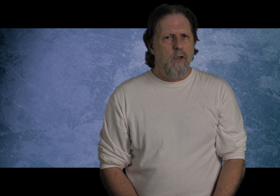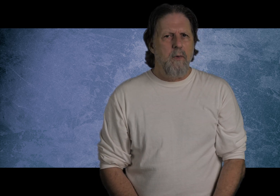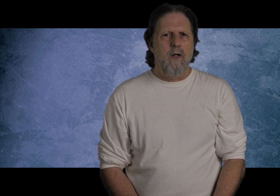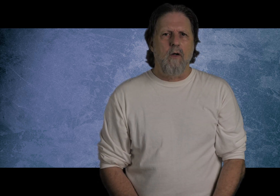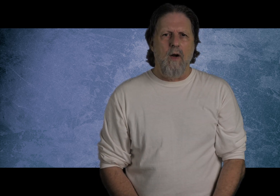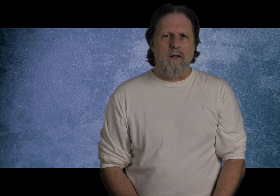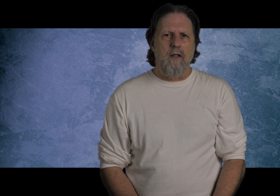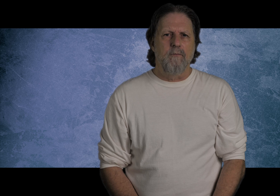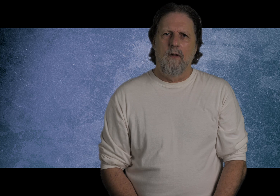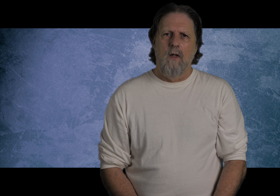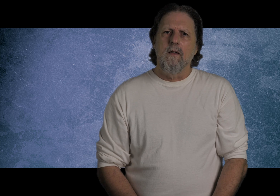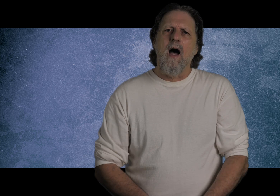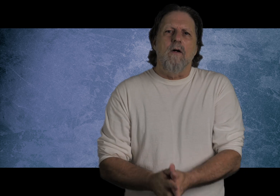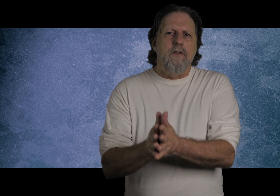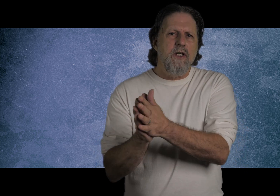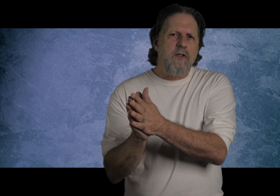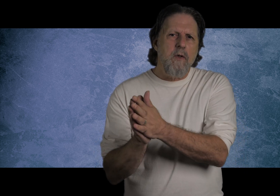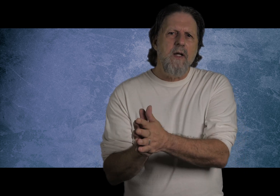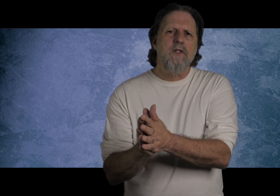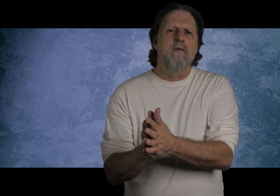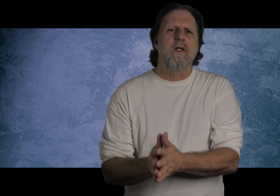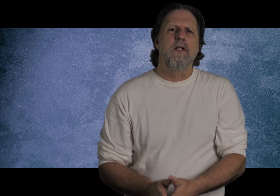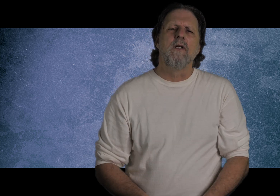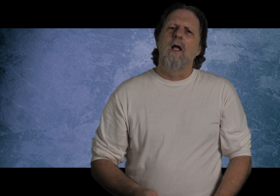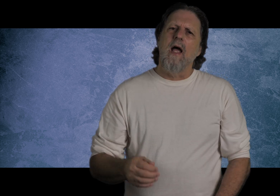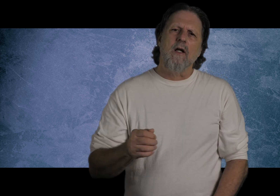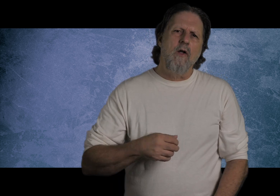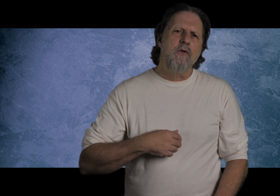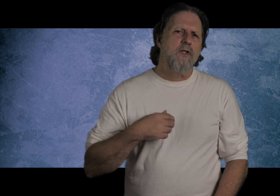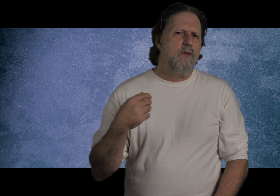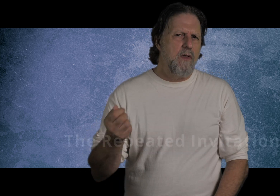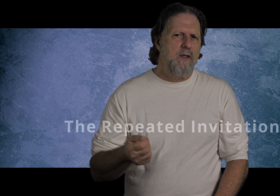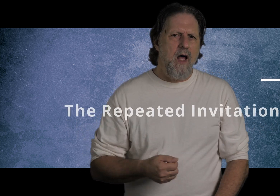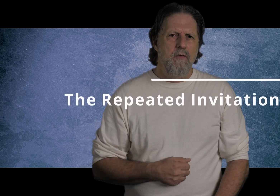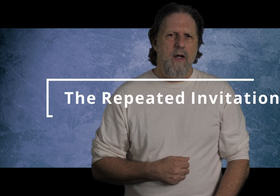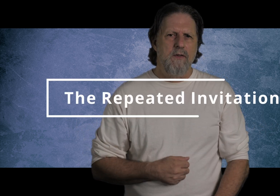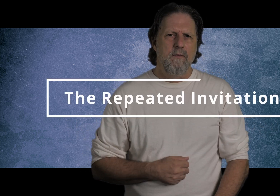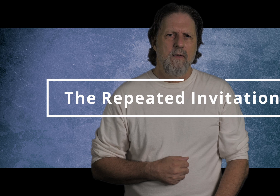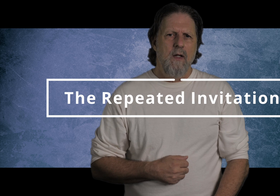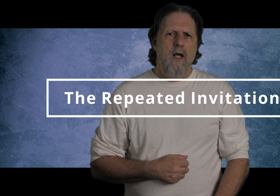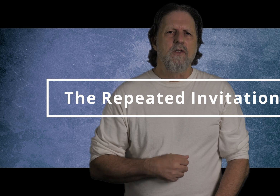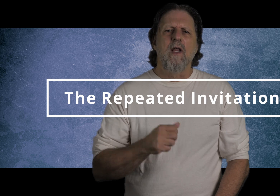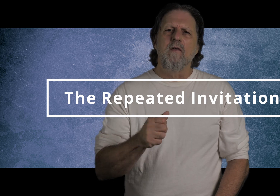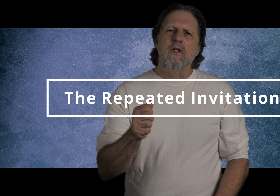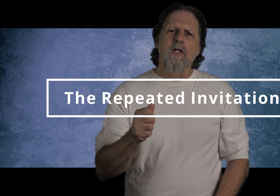interpret it correctly. Now, Jesus repeats the invitation and closes with the thought of grace. And so the invitation